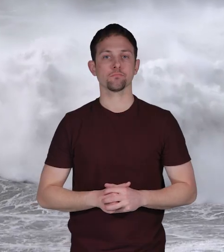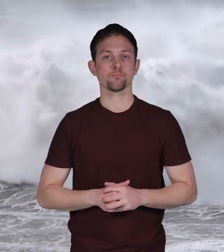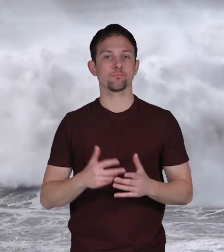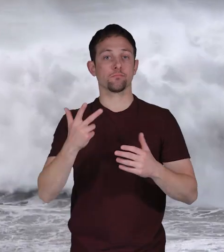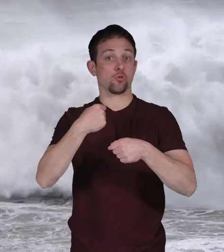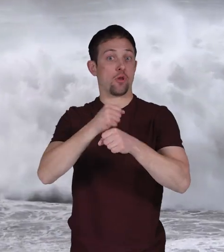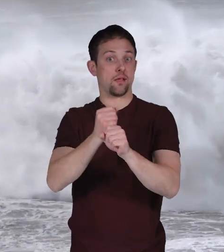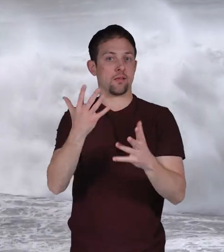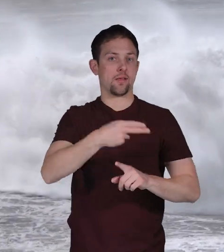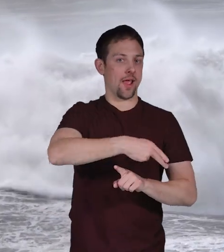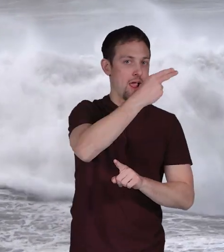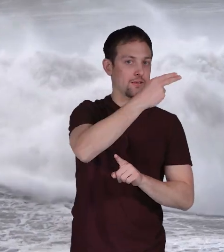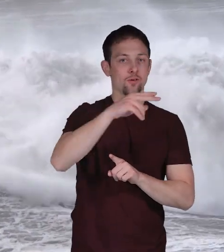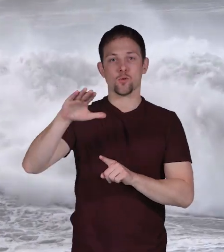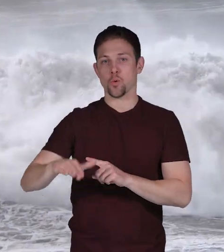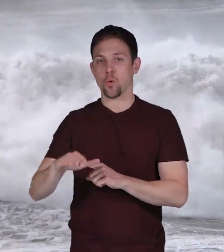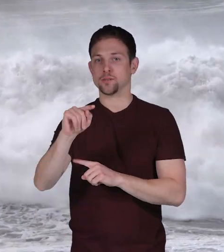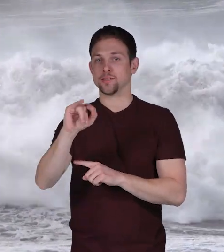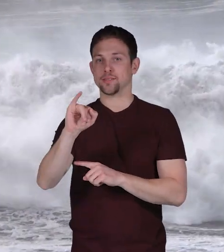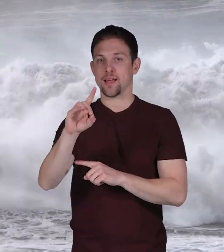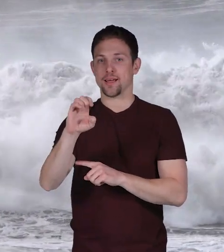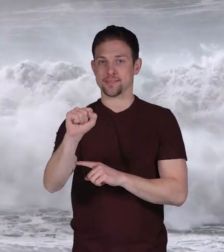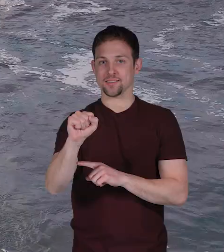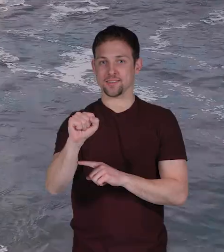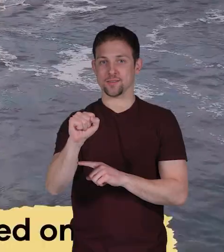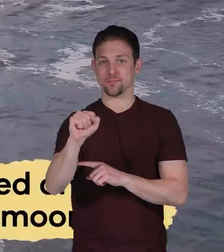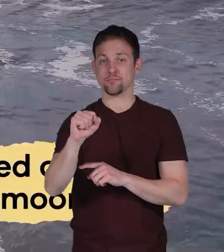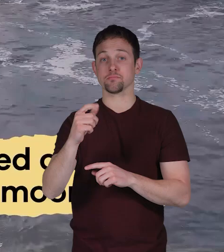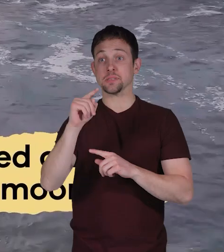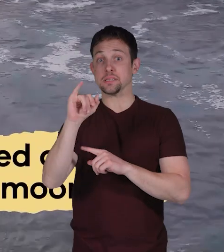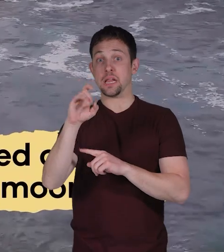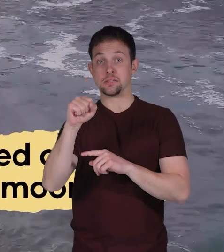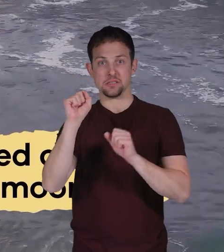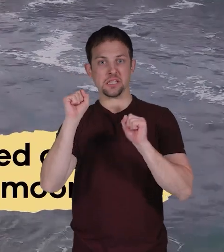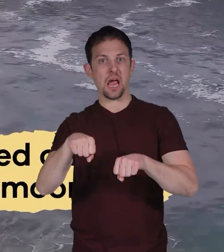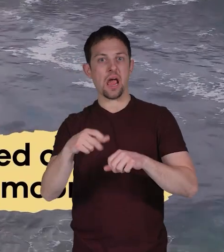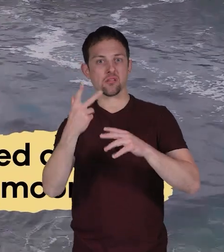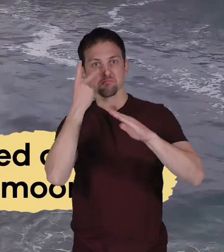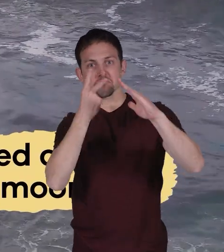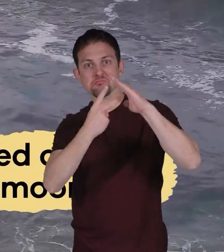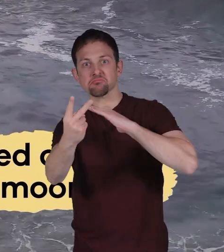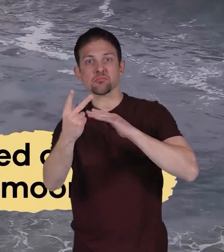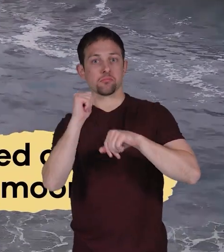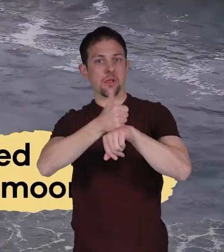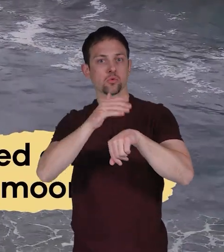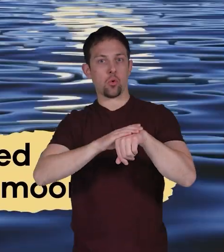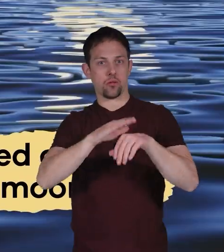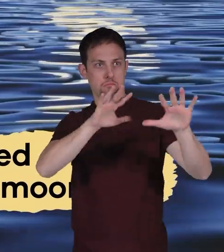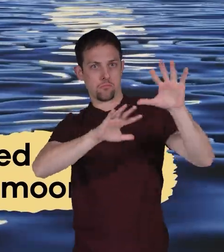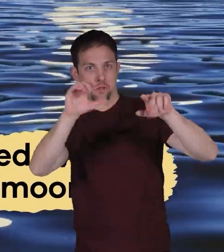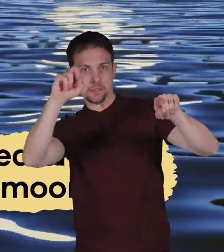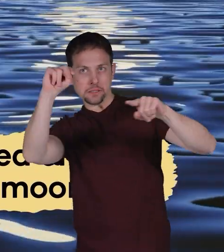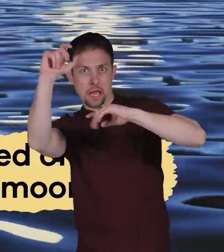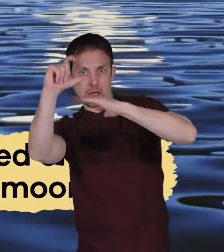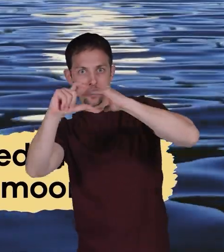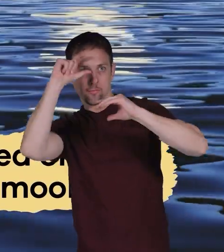creates high and low tides. Tides can be forecast based on the position of the sun and moon,